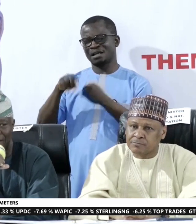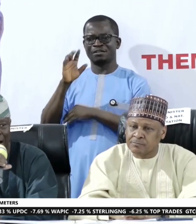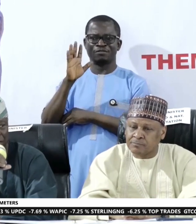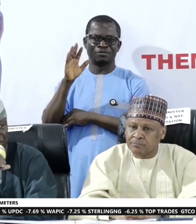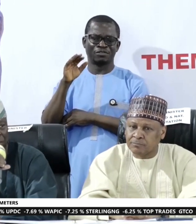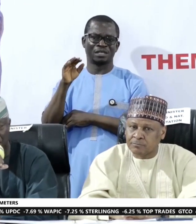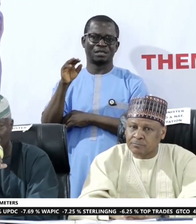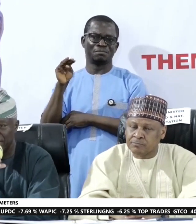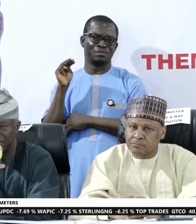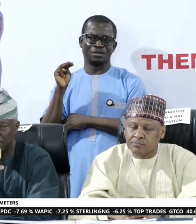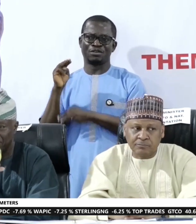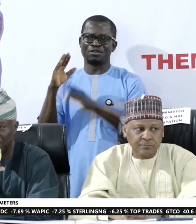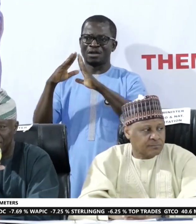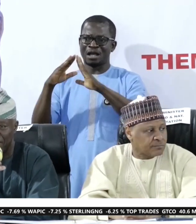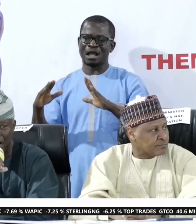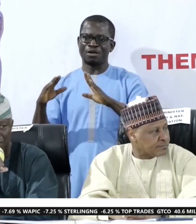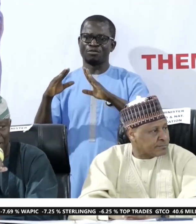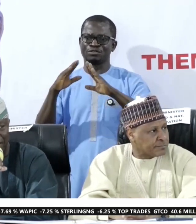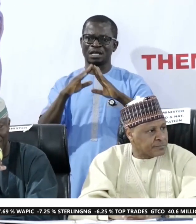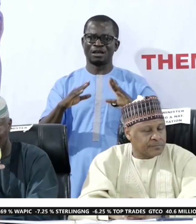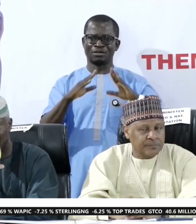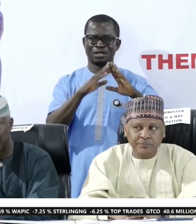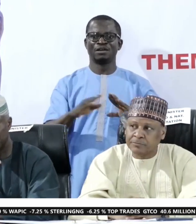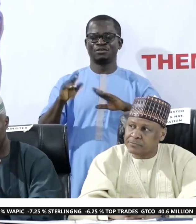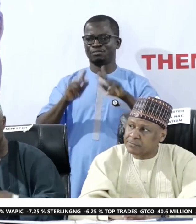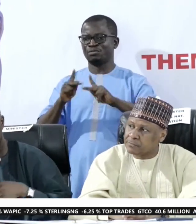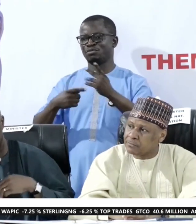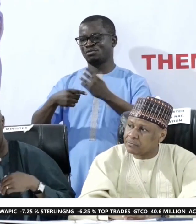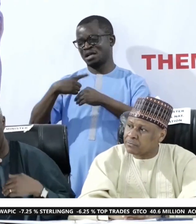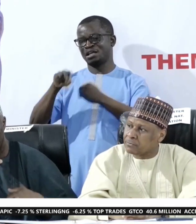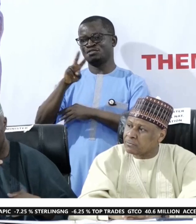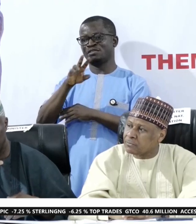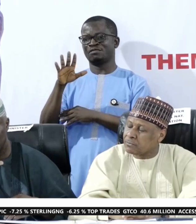million households, covering 75 million Nigerians.